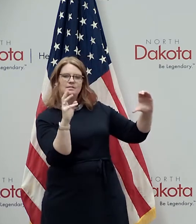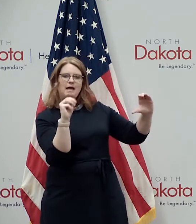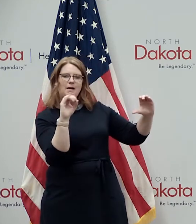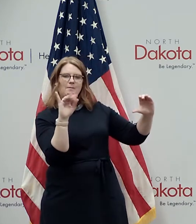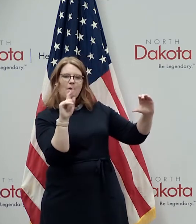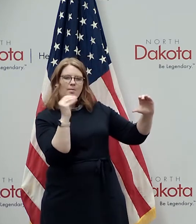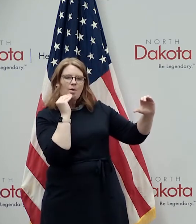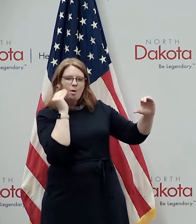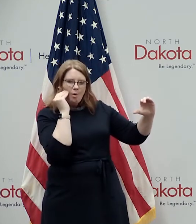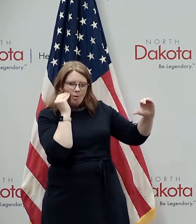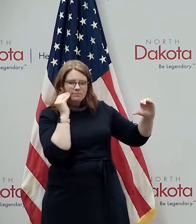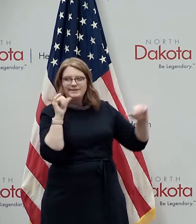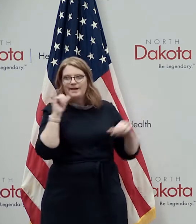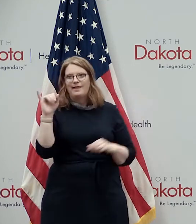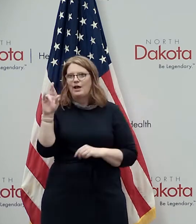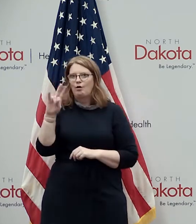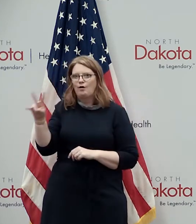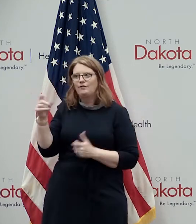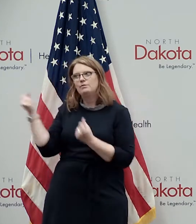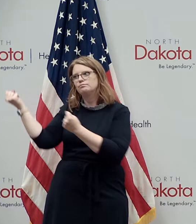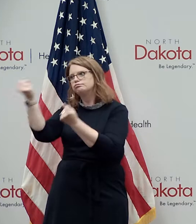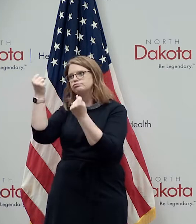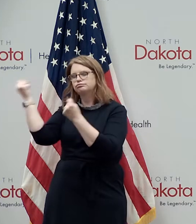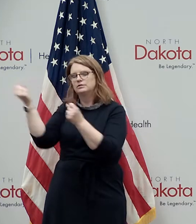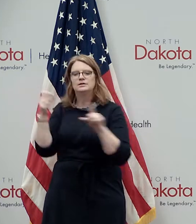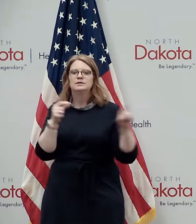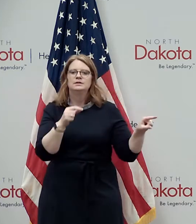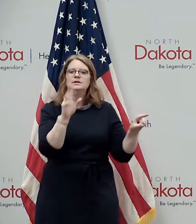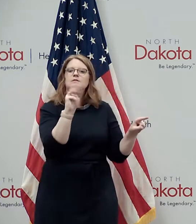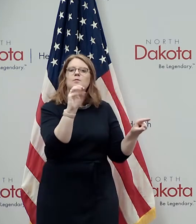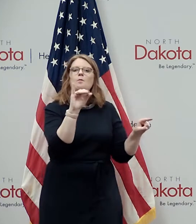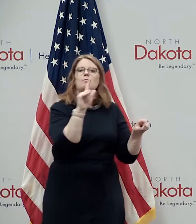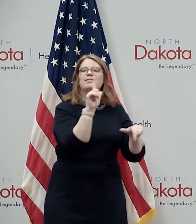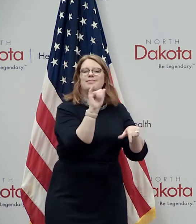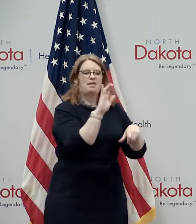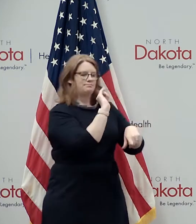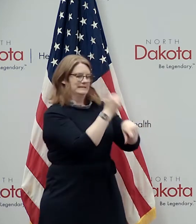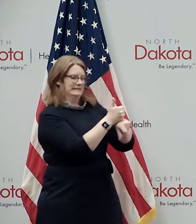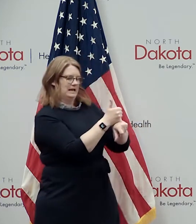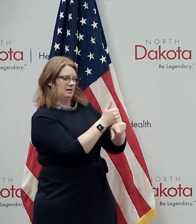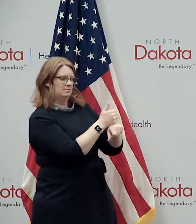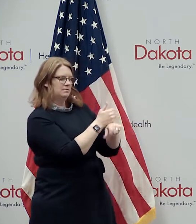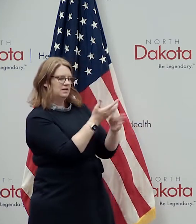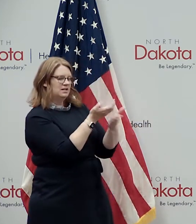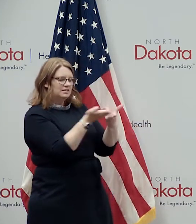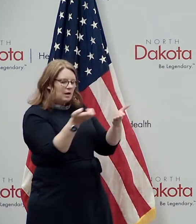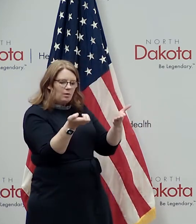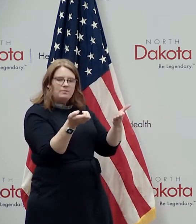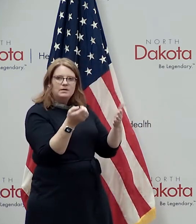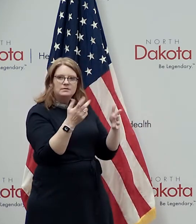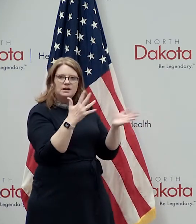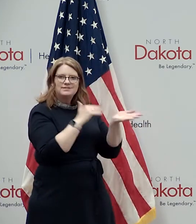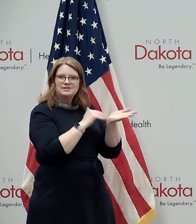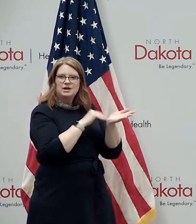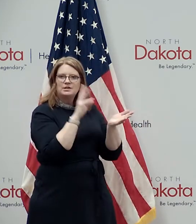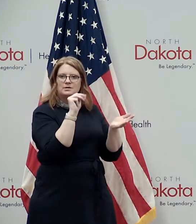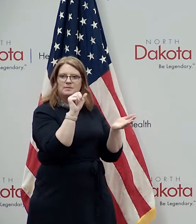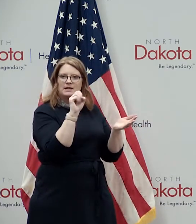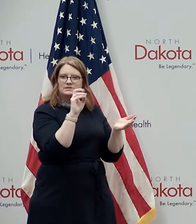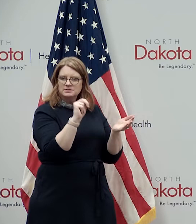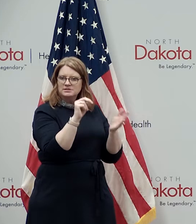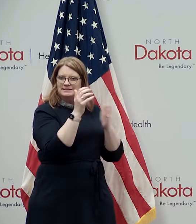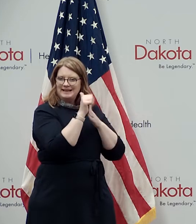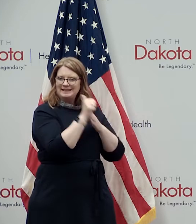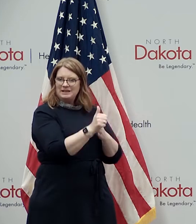but they set up the mobile labs they got the equipment help with under dr mason's leadership at the state